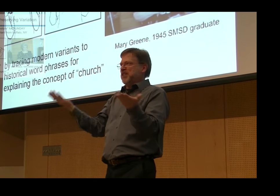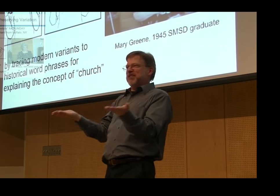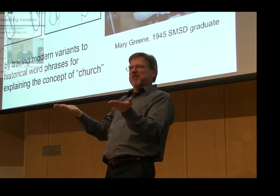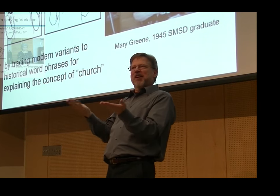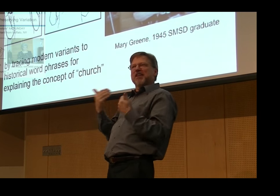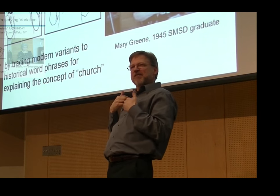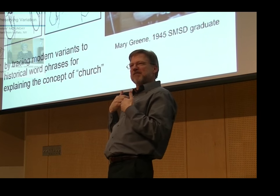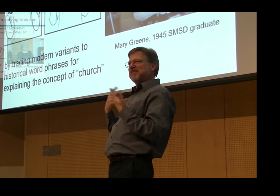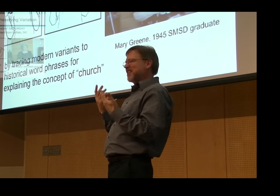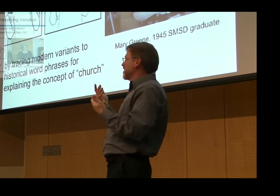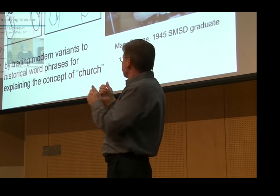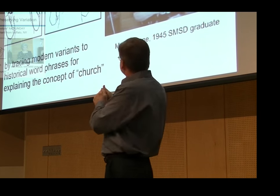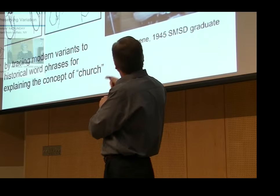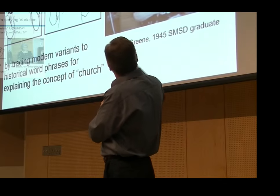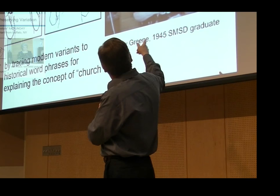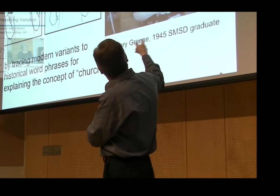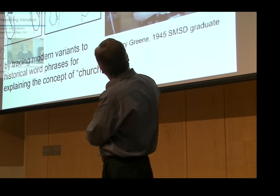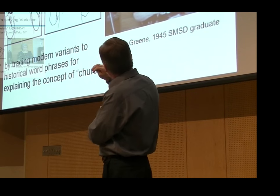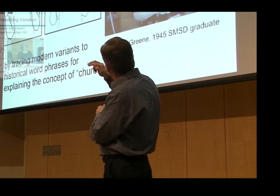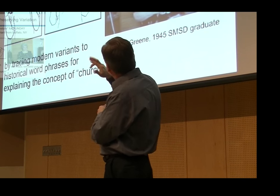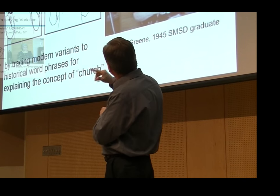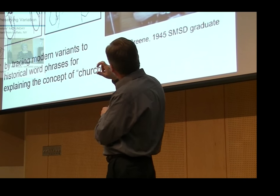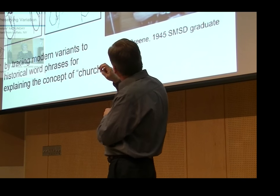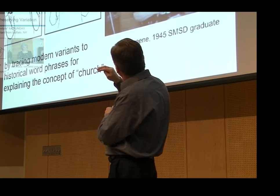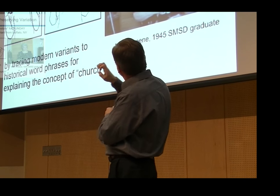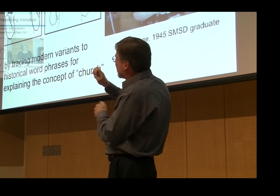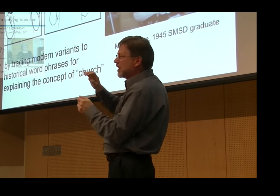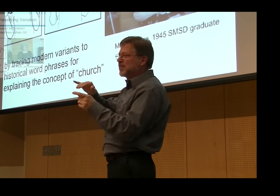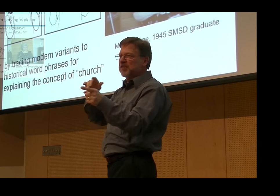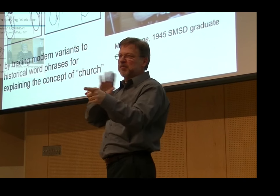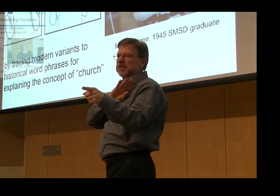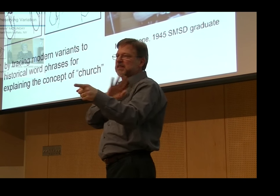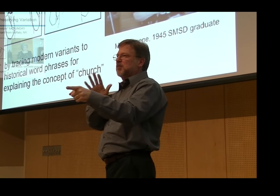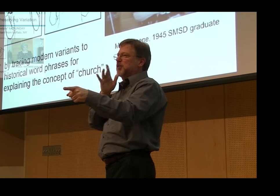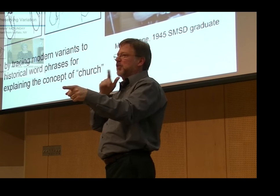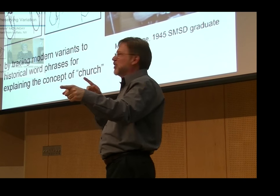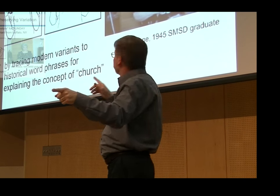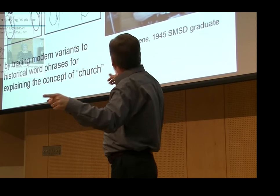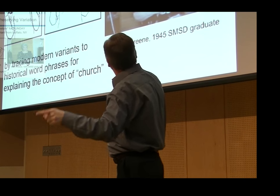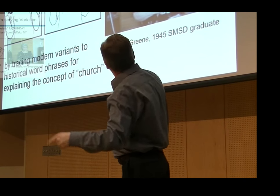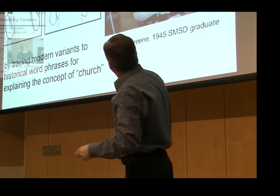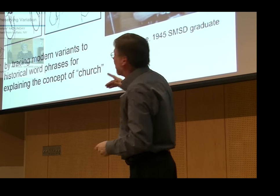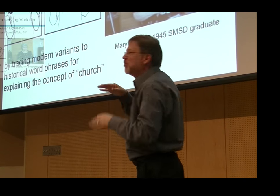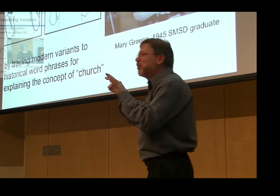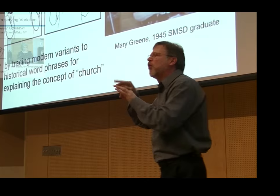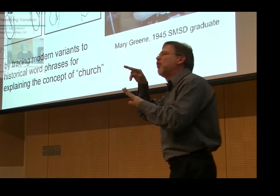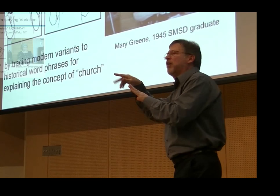What they do today helps us to understand our language better. This is Mary Green,